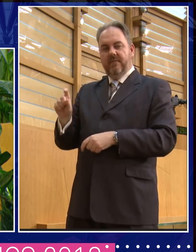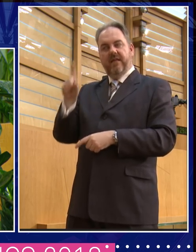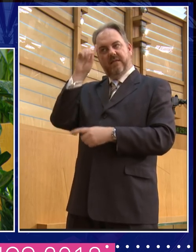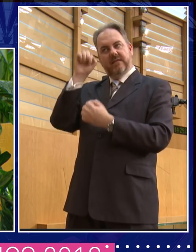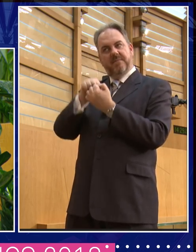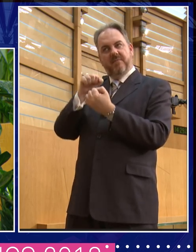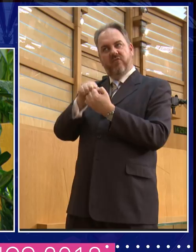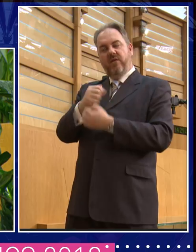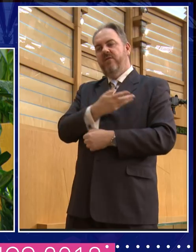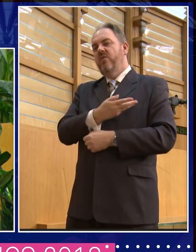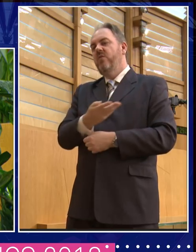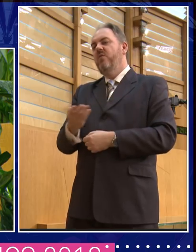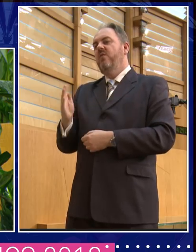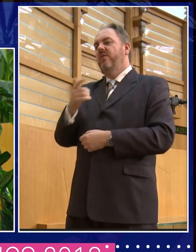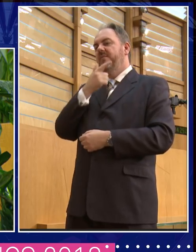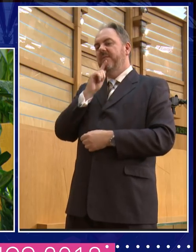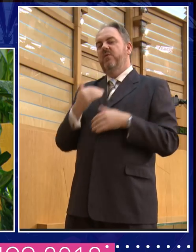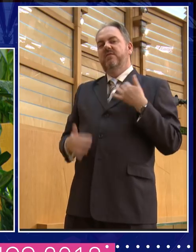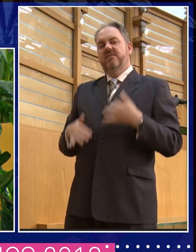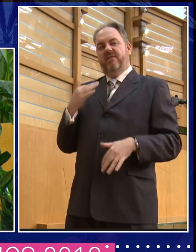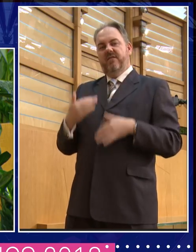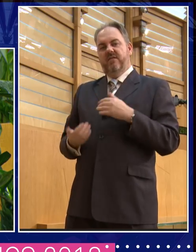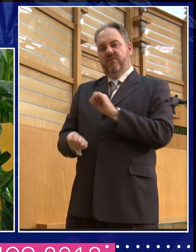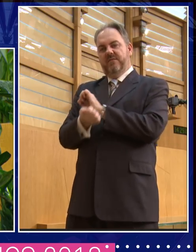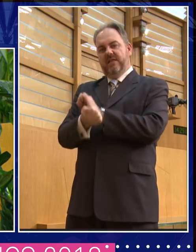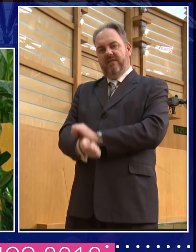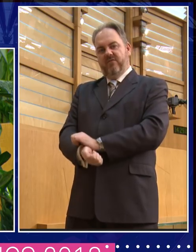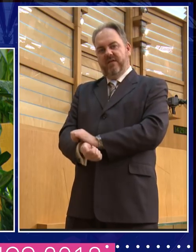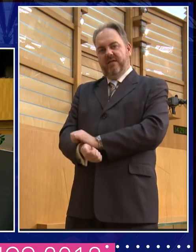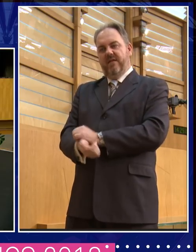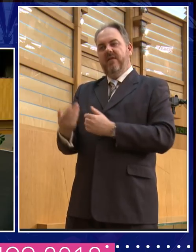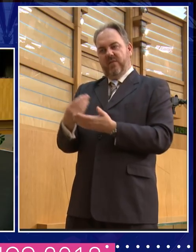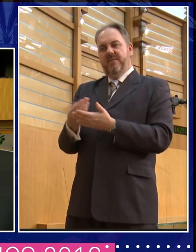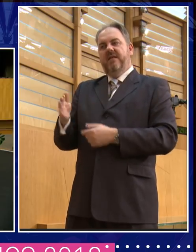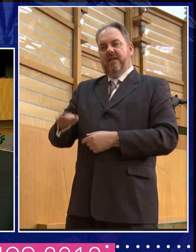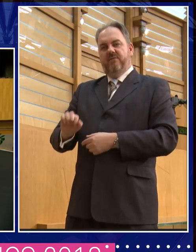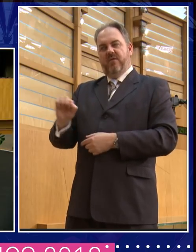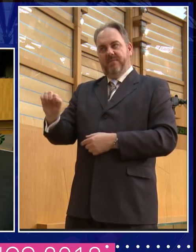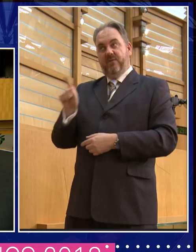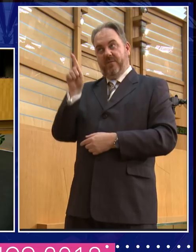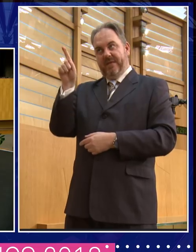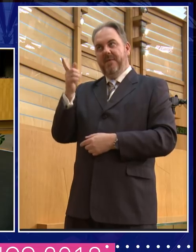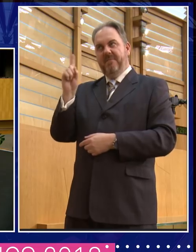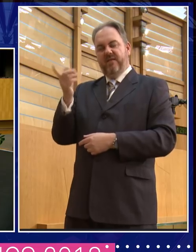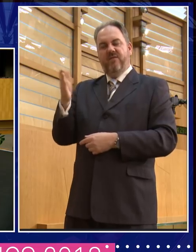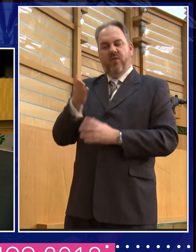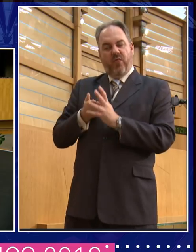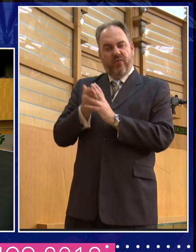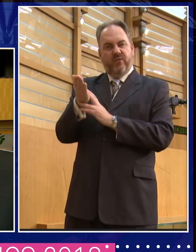people who actually suffered so that we've got this money. And so I like the idea of looking these statues in the